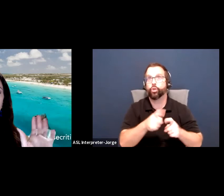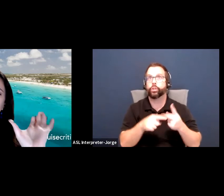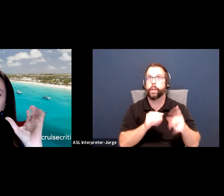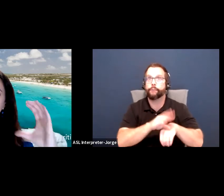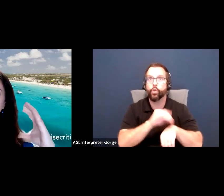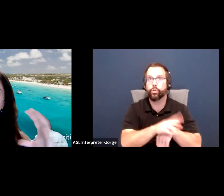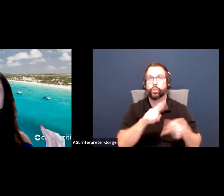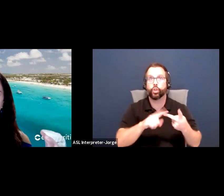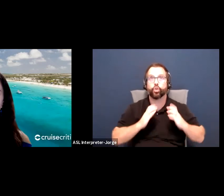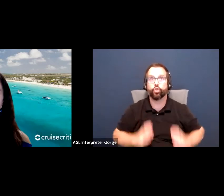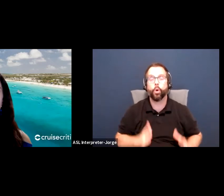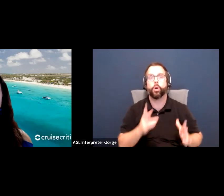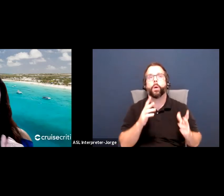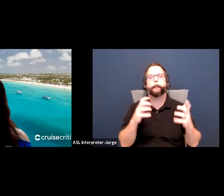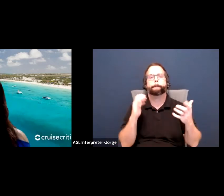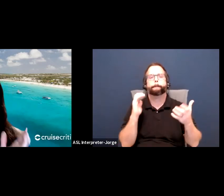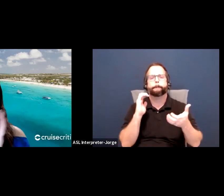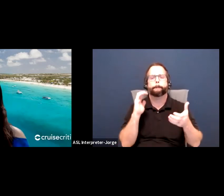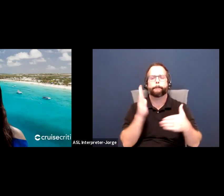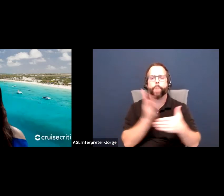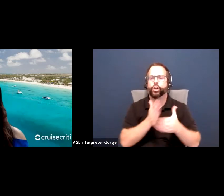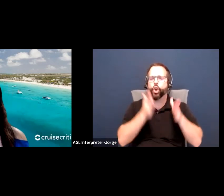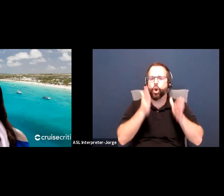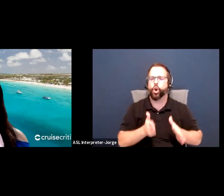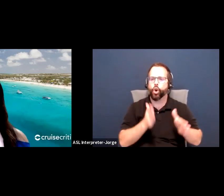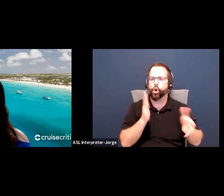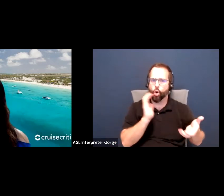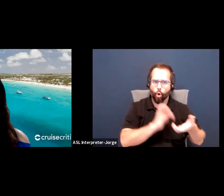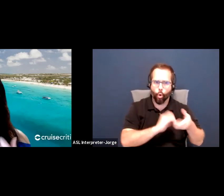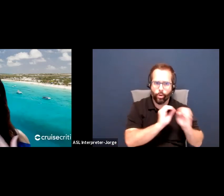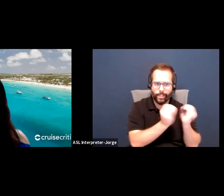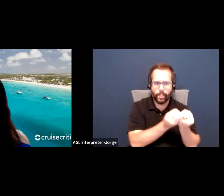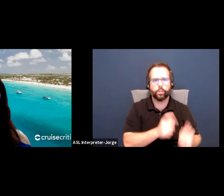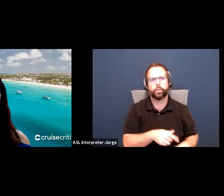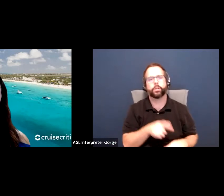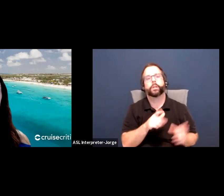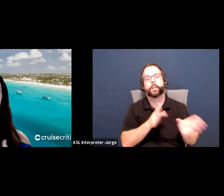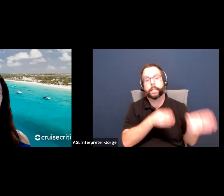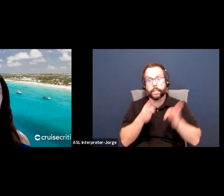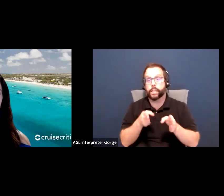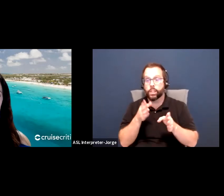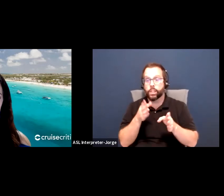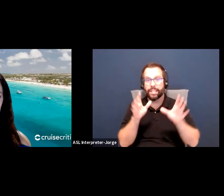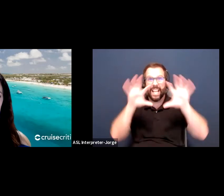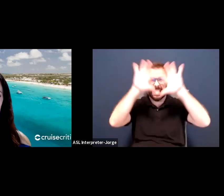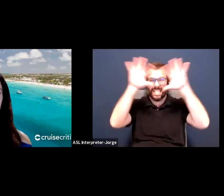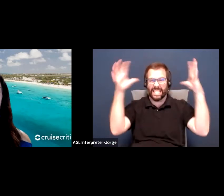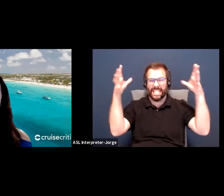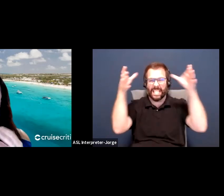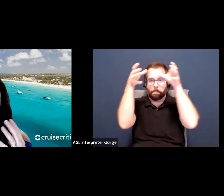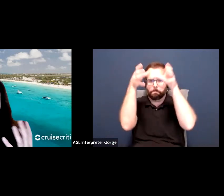You're going to do those big buckets. Then we go next to subsegments. You're going to break down those larger segments.